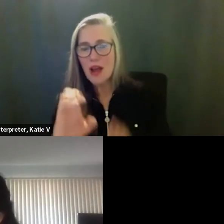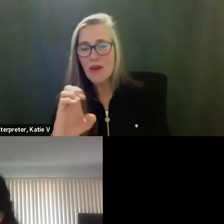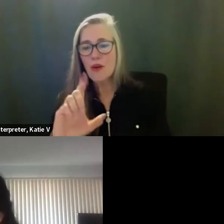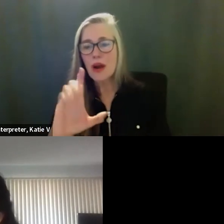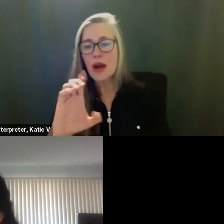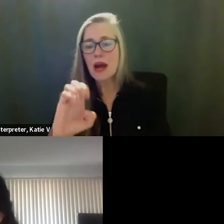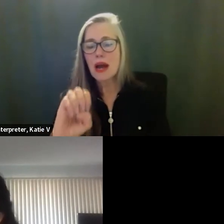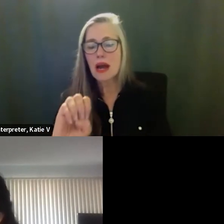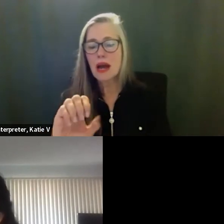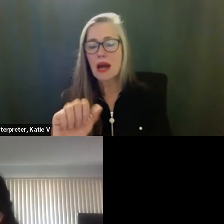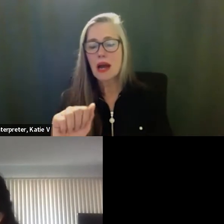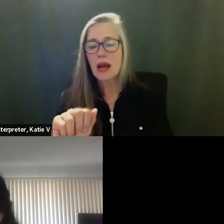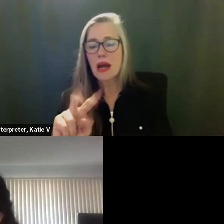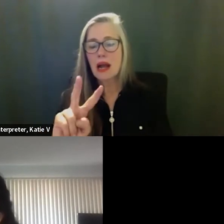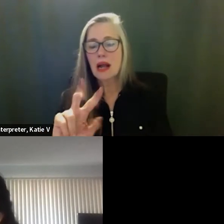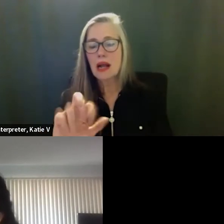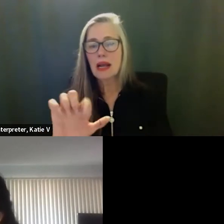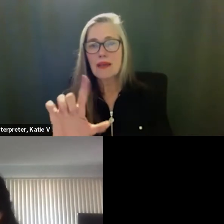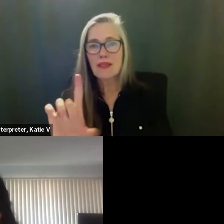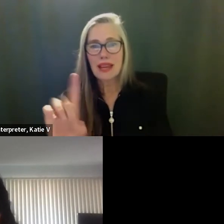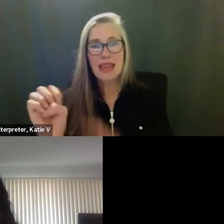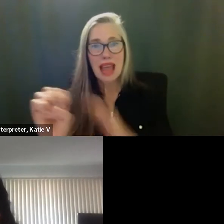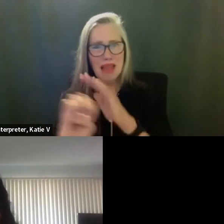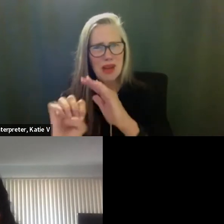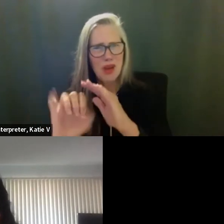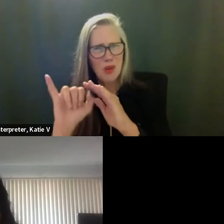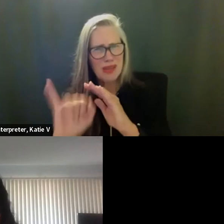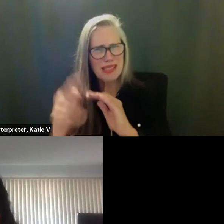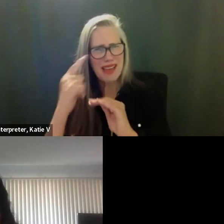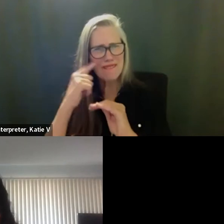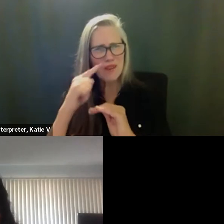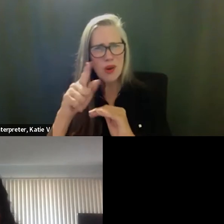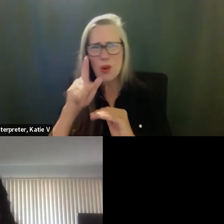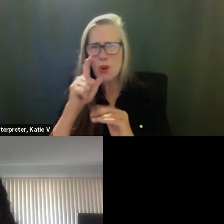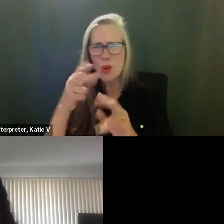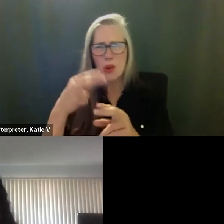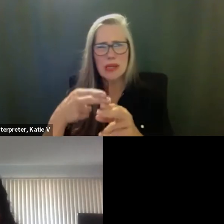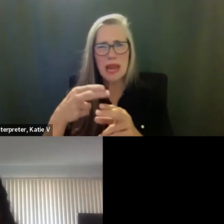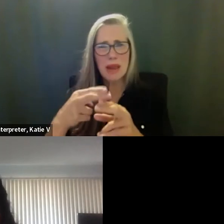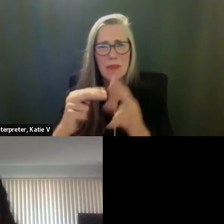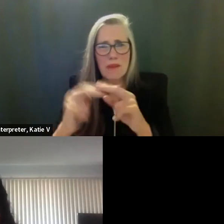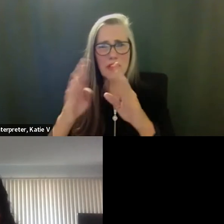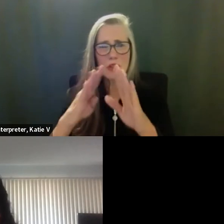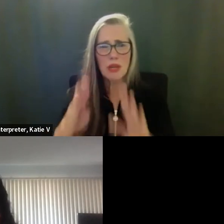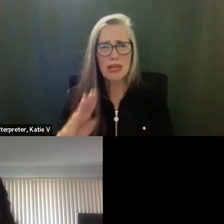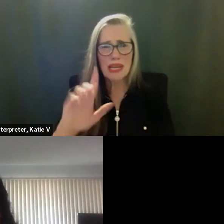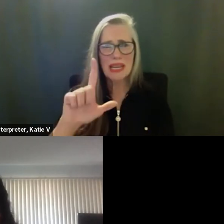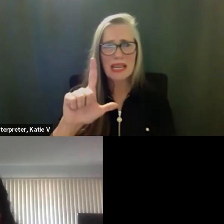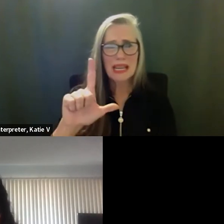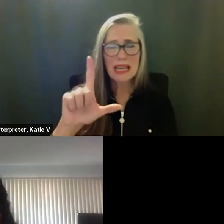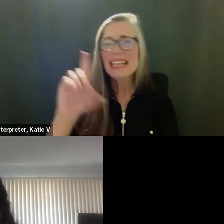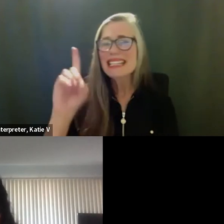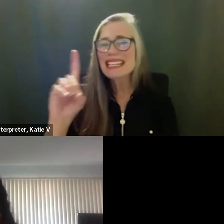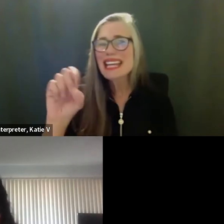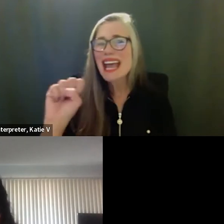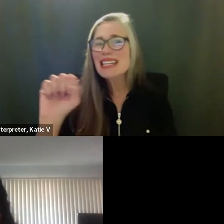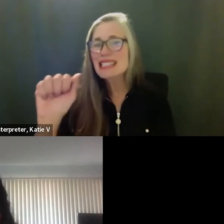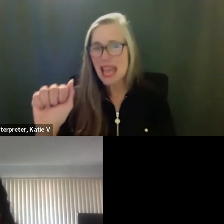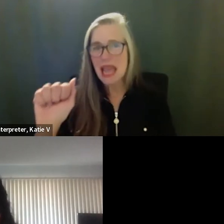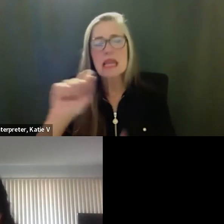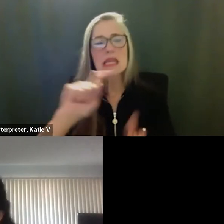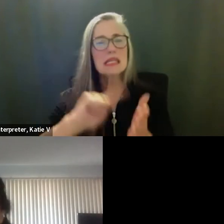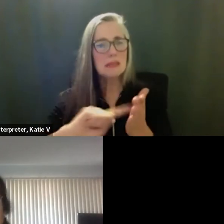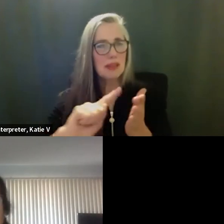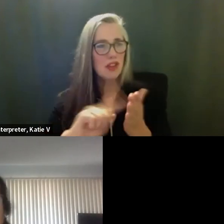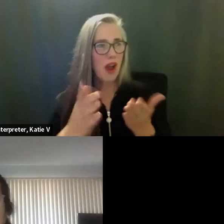believe was that for the leash construction or what was that for? Um, yes, proposal for DSA Inspection. I move